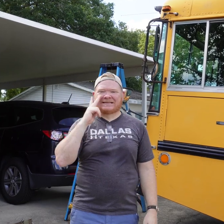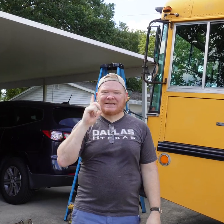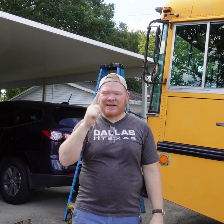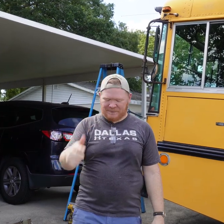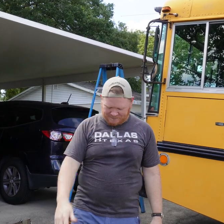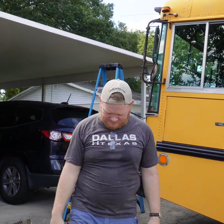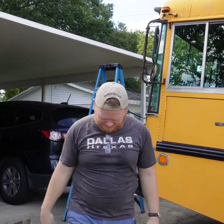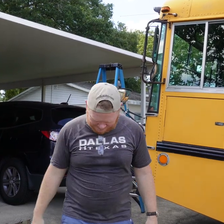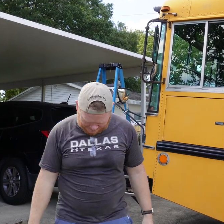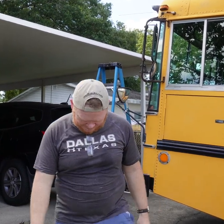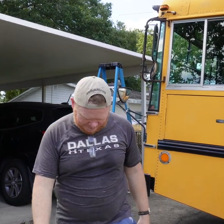luck. Bye, see you later.